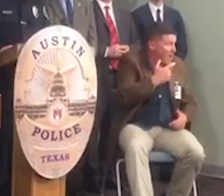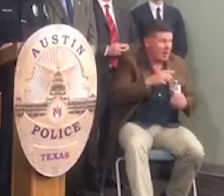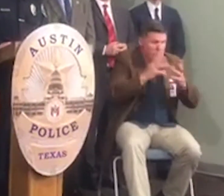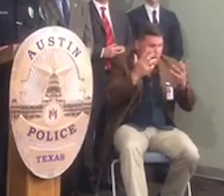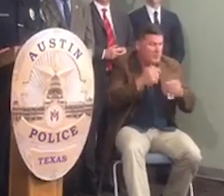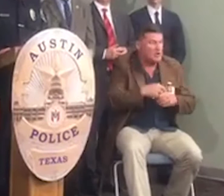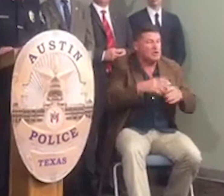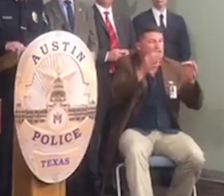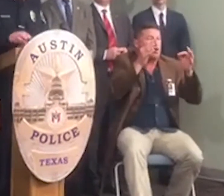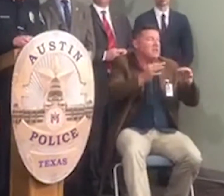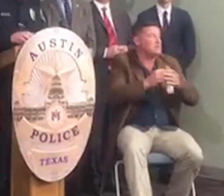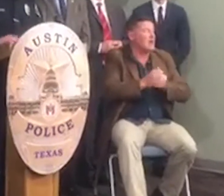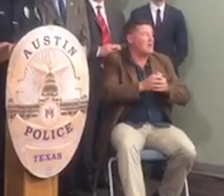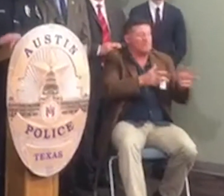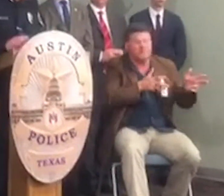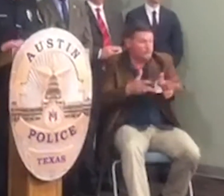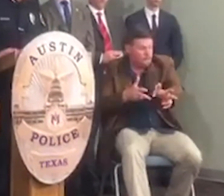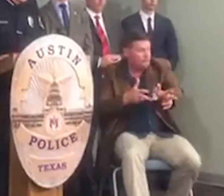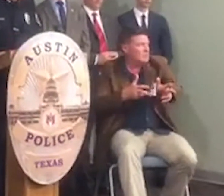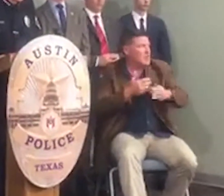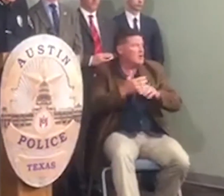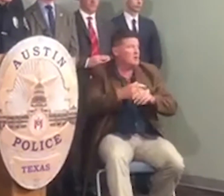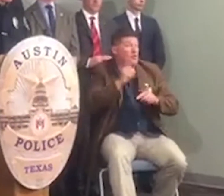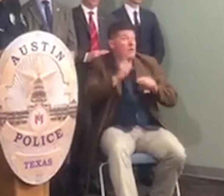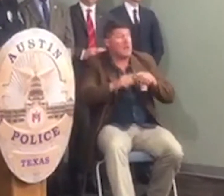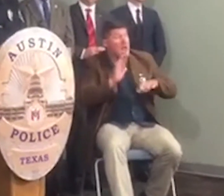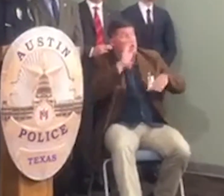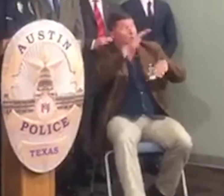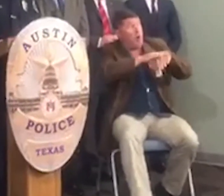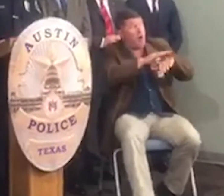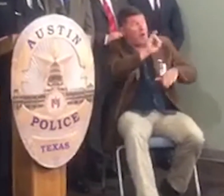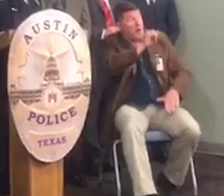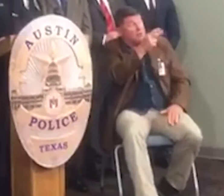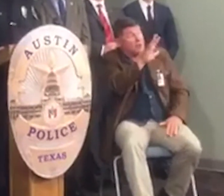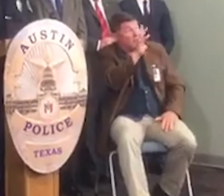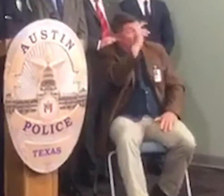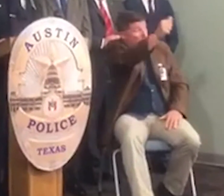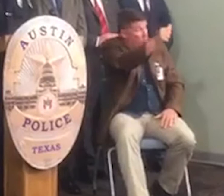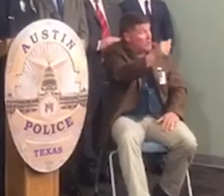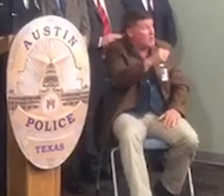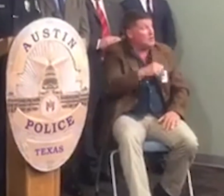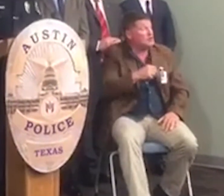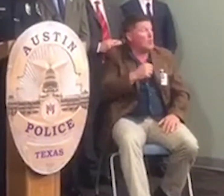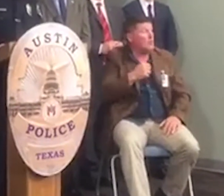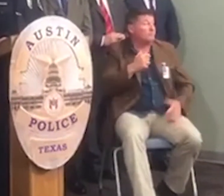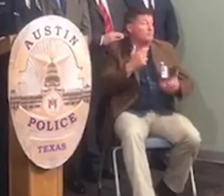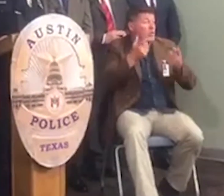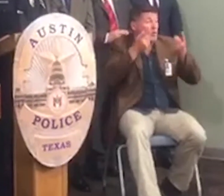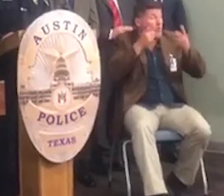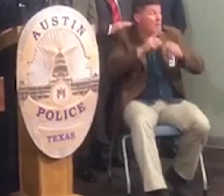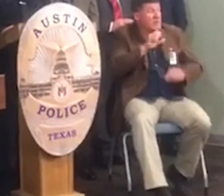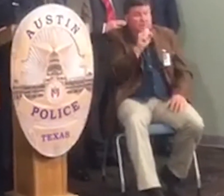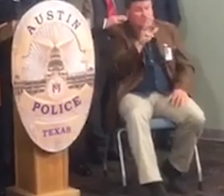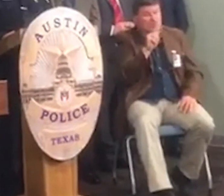put the stop in that frontage road before he got on I-35 and potentially went anywhere else. So our tactical team employed a tactic